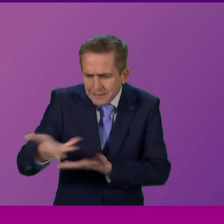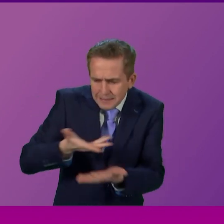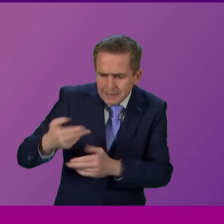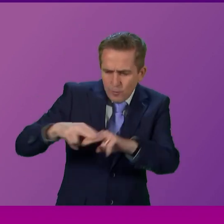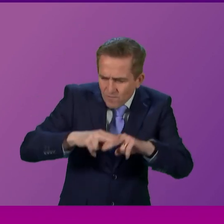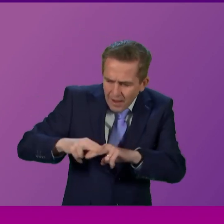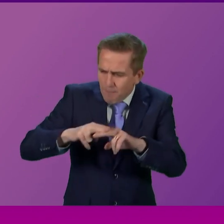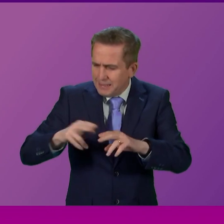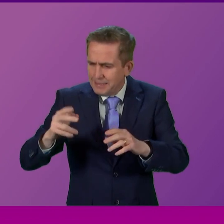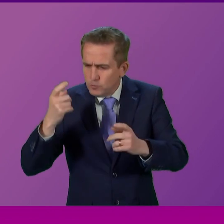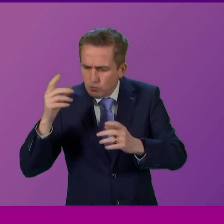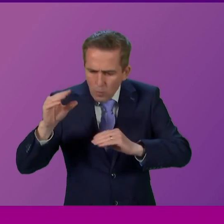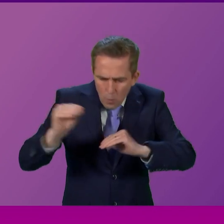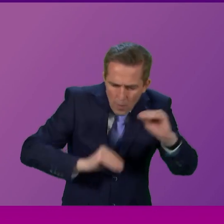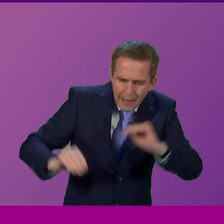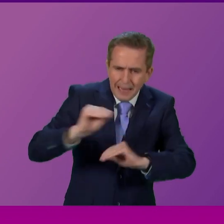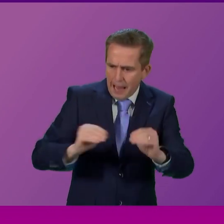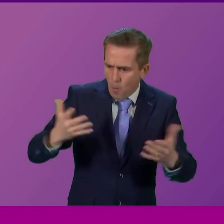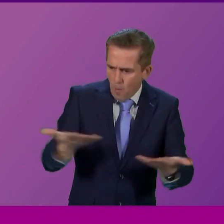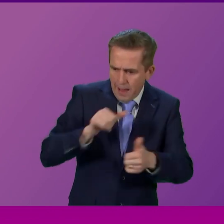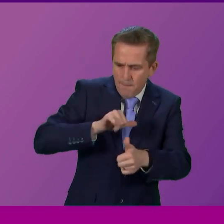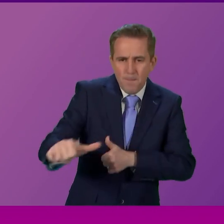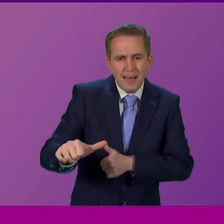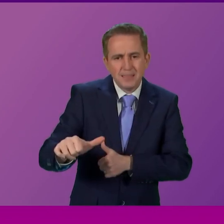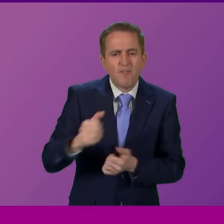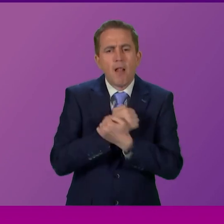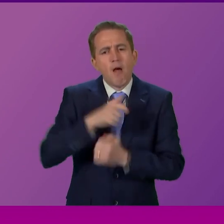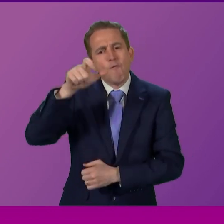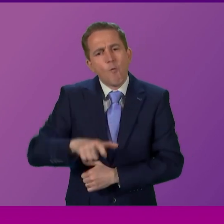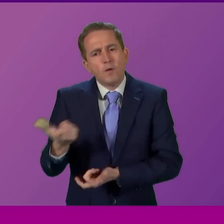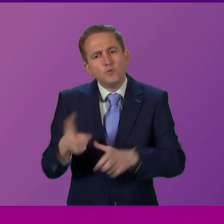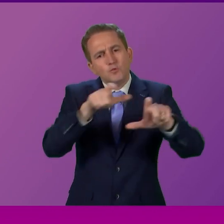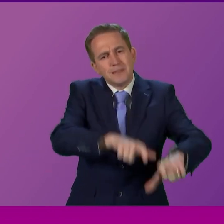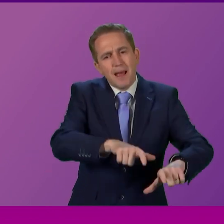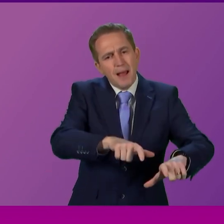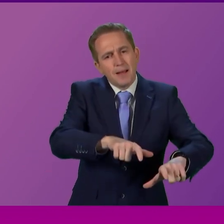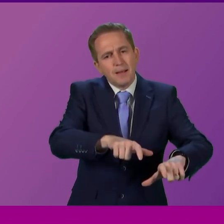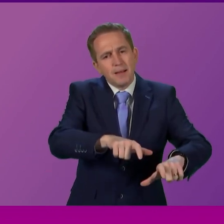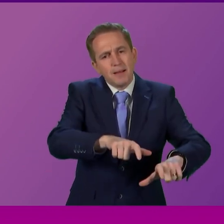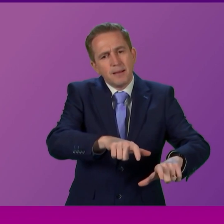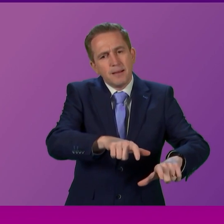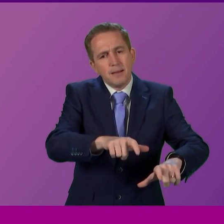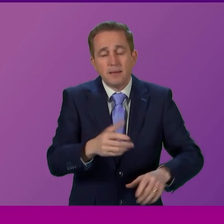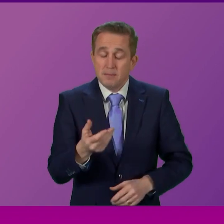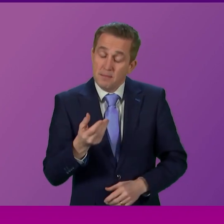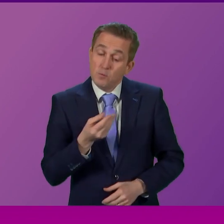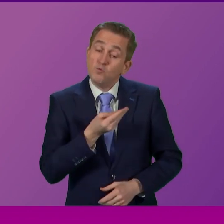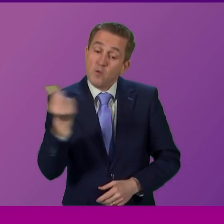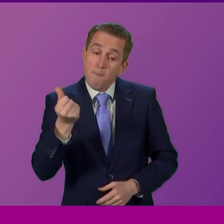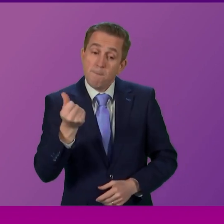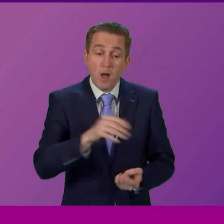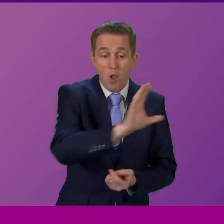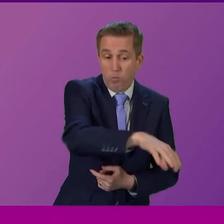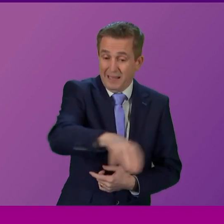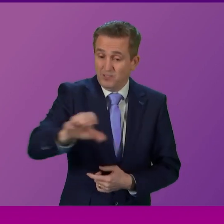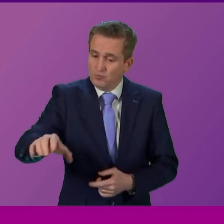ensure that the most suitable care placement is available for them and it may be the case that in some of these placements it may